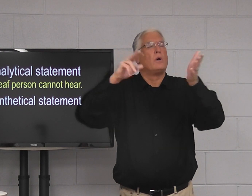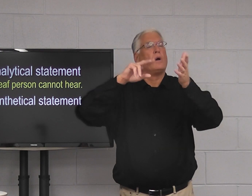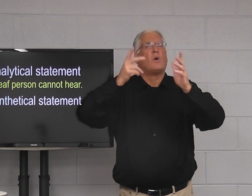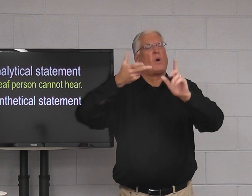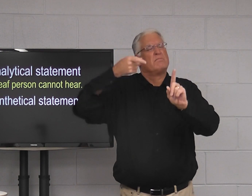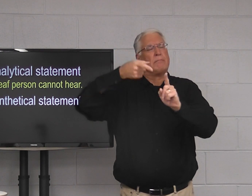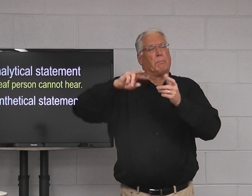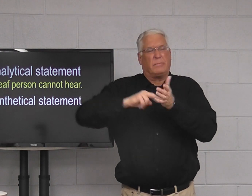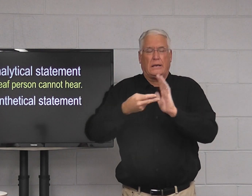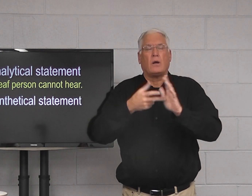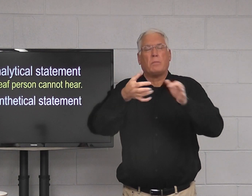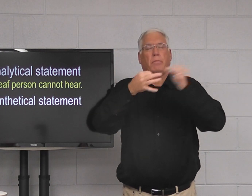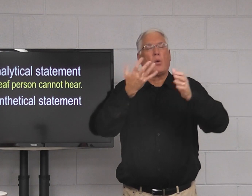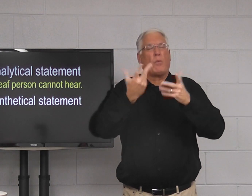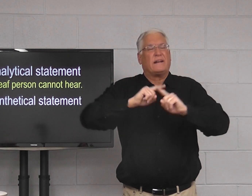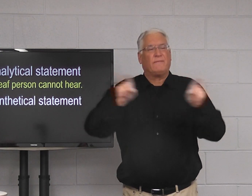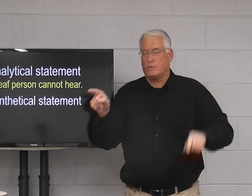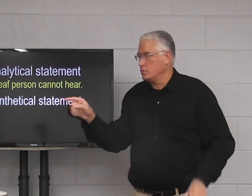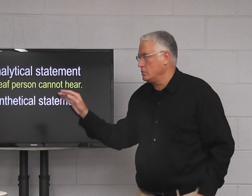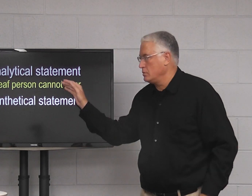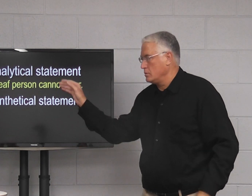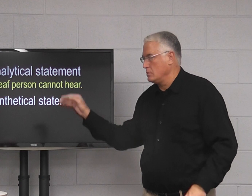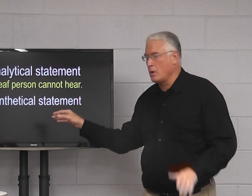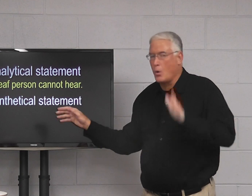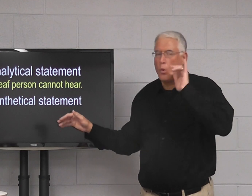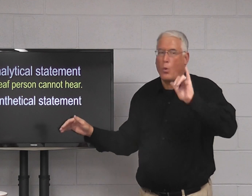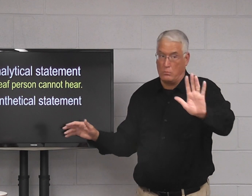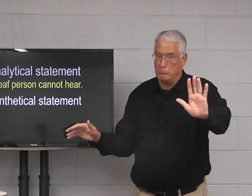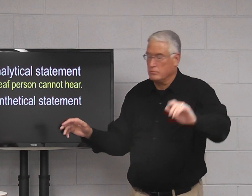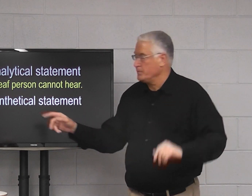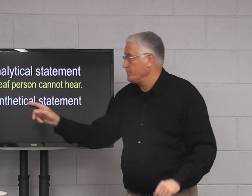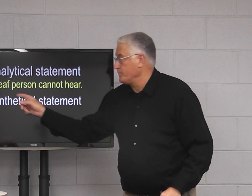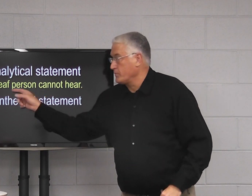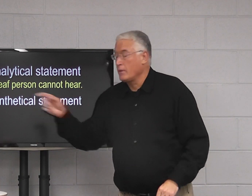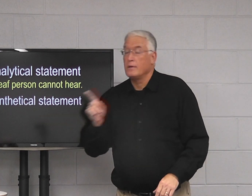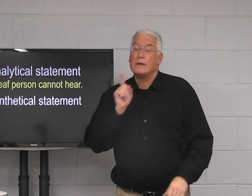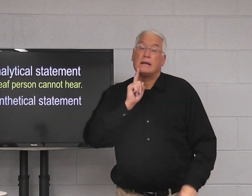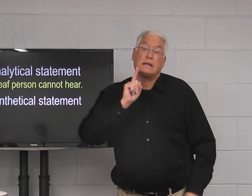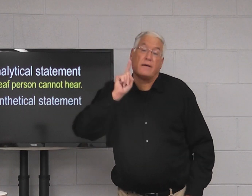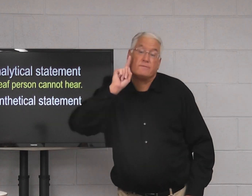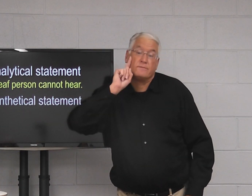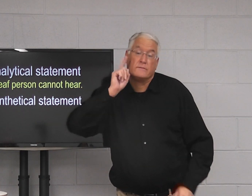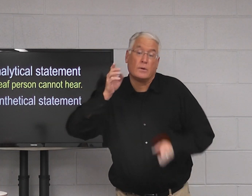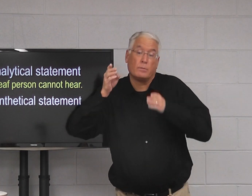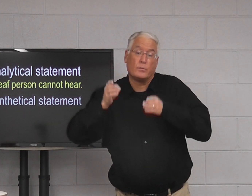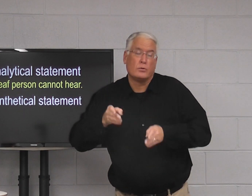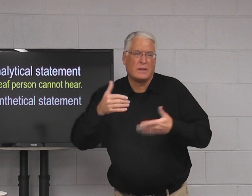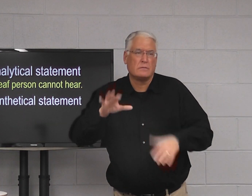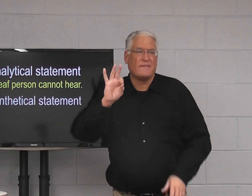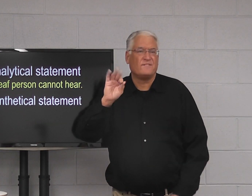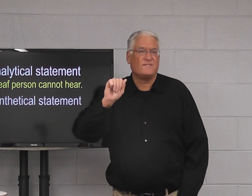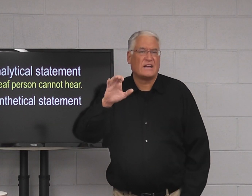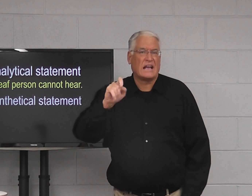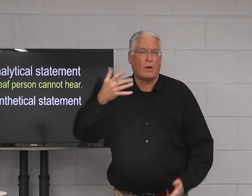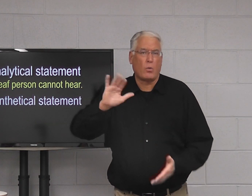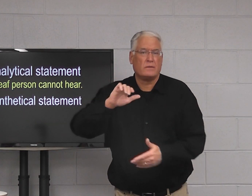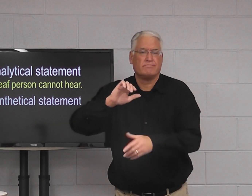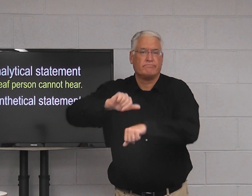general. You know I'm talking to explaining what analytical means versus synthetical. Deaf person it's a